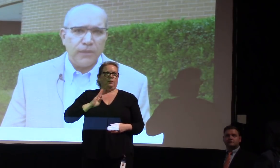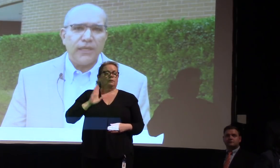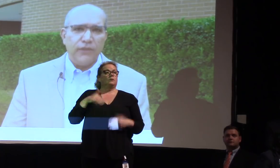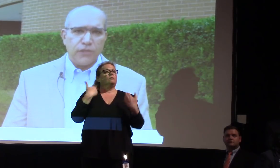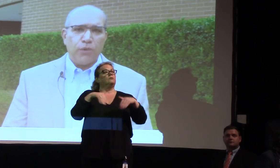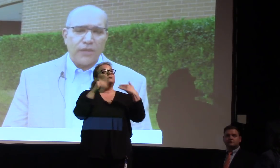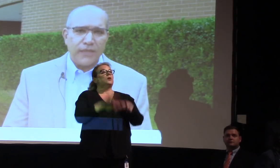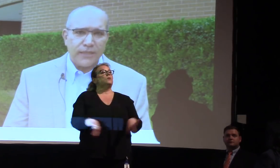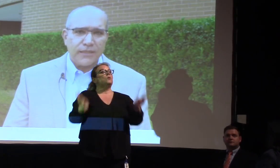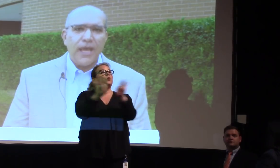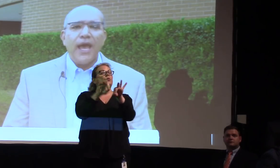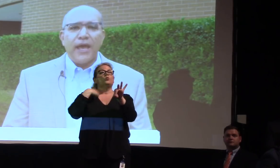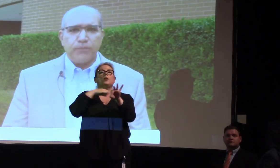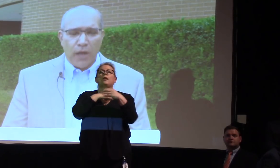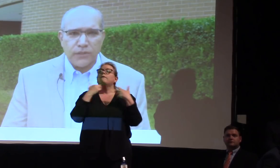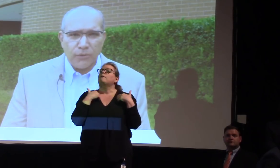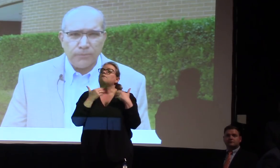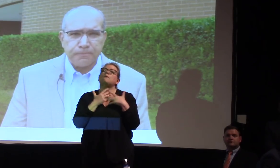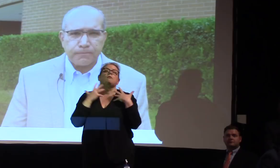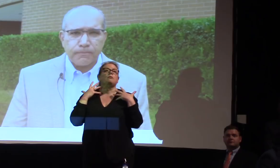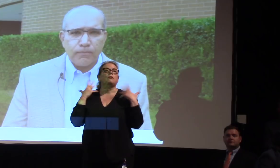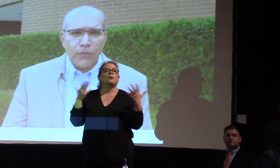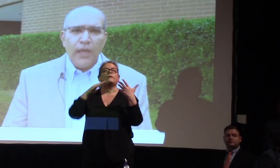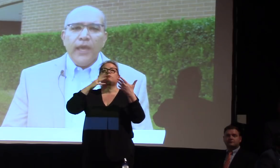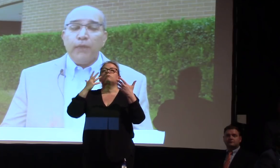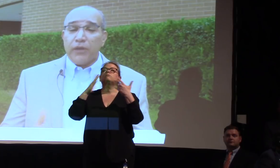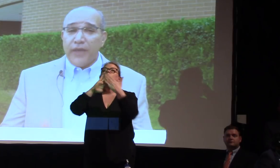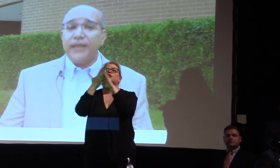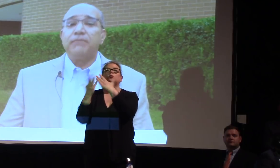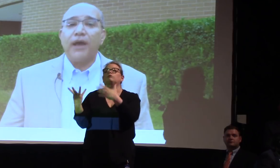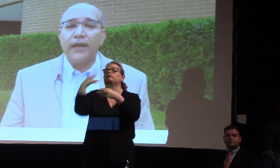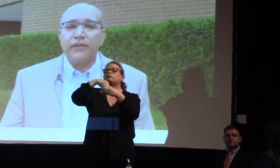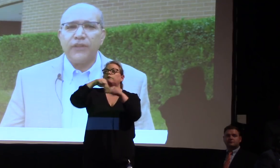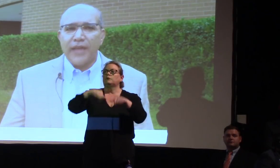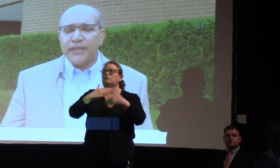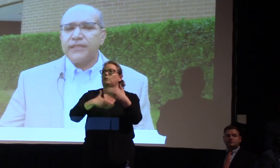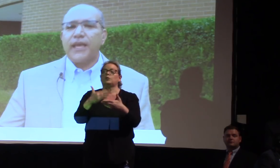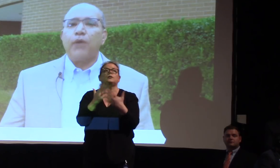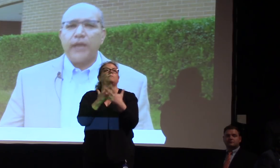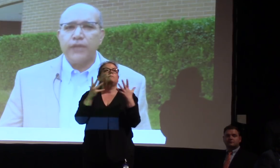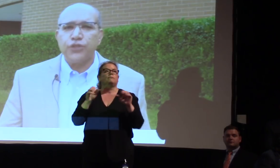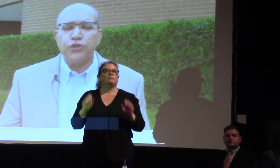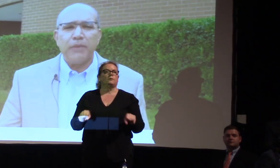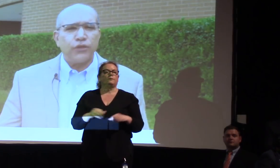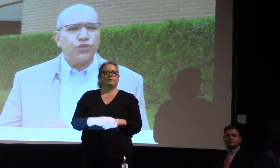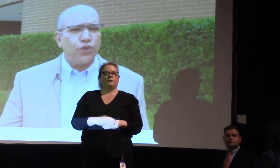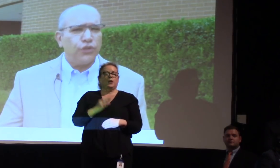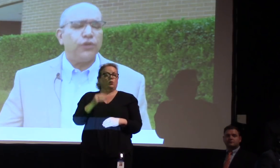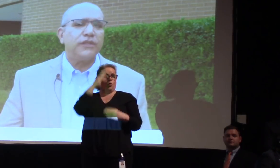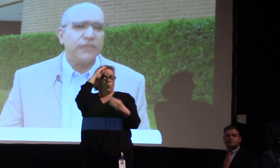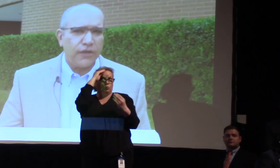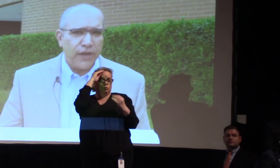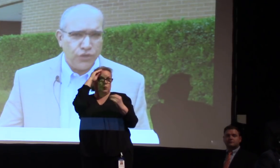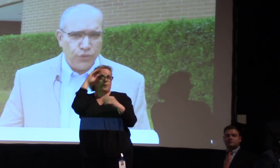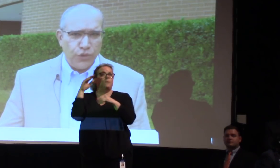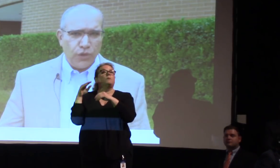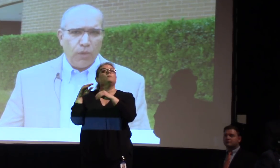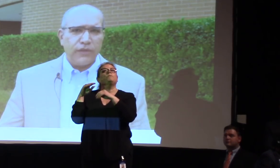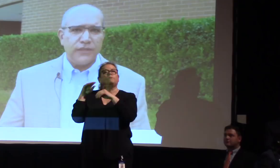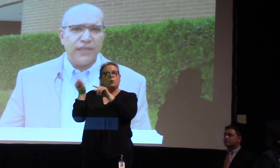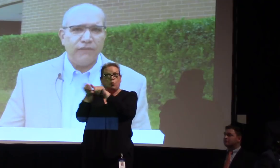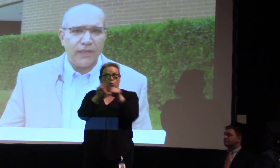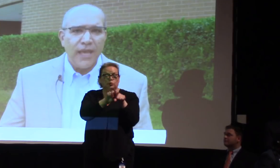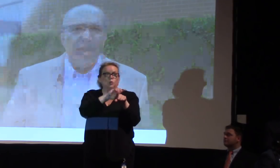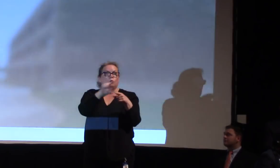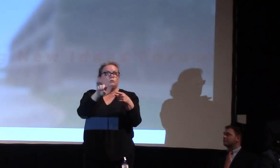engagement in this process as possible. And with that in mind, the last thing I would ask you to make sure you consider as you do your